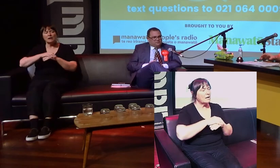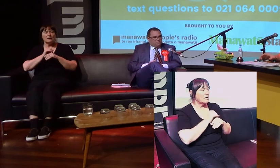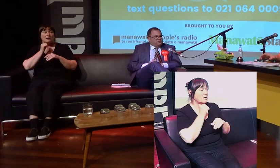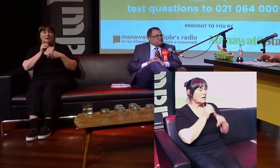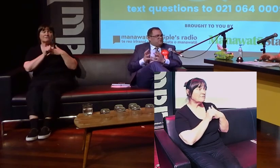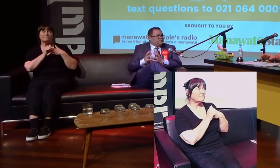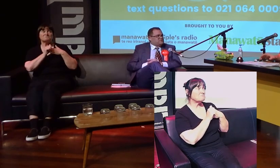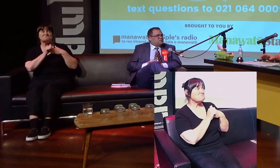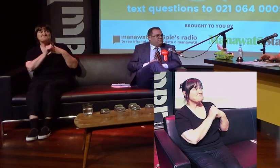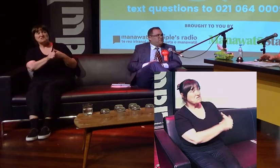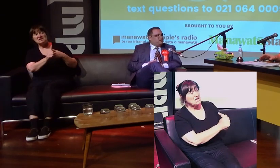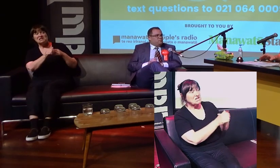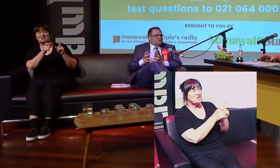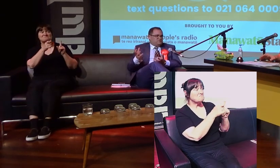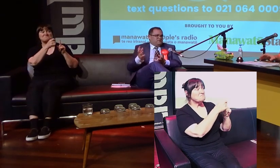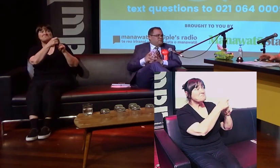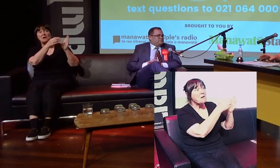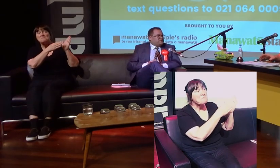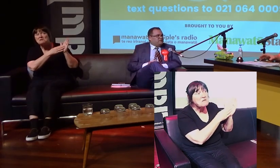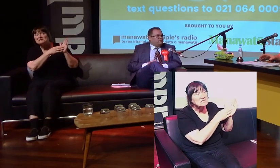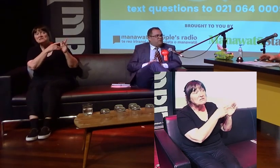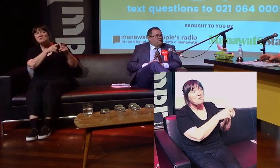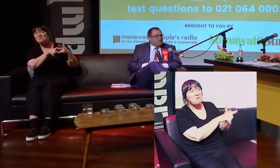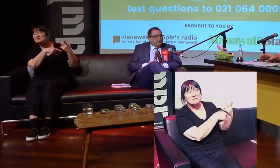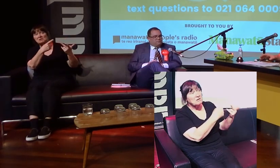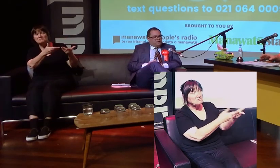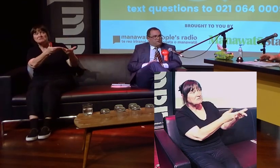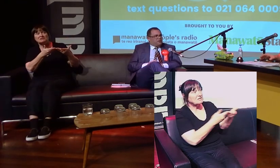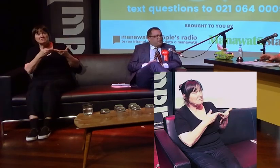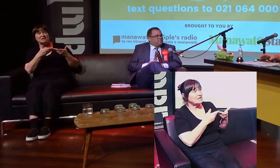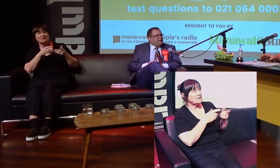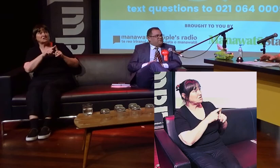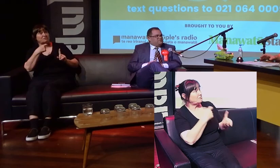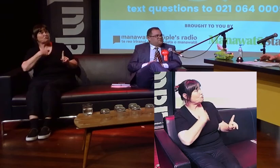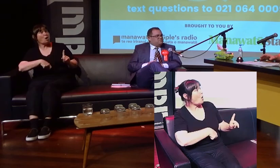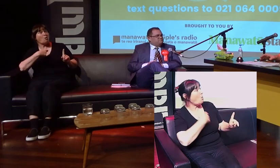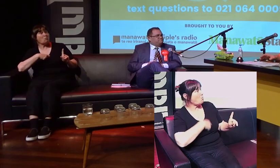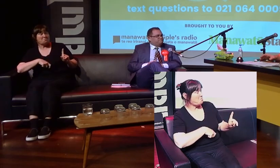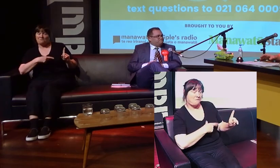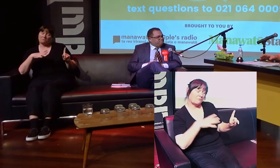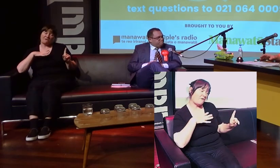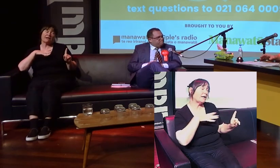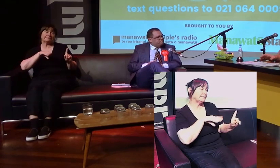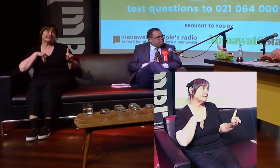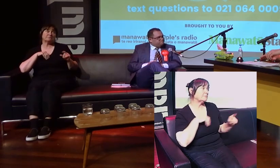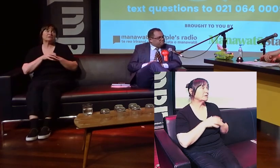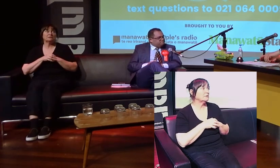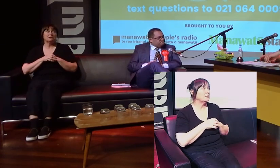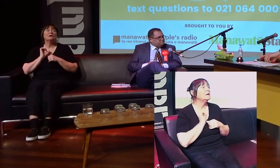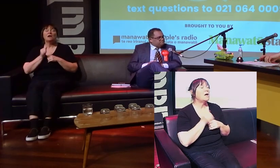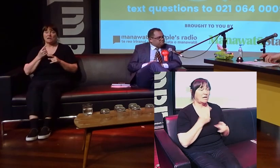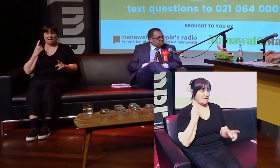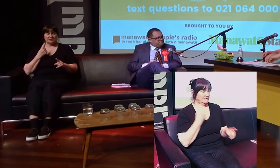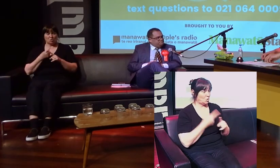the party, the caucus, Prime Minister, whoever, wished that there was a particular role that I could play, I'd be happy to do so. Very quickly, just quick